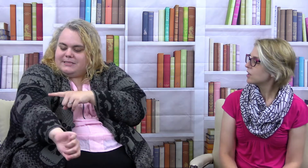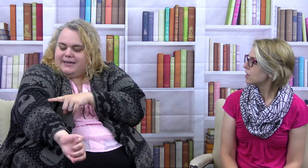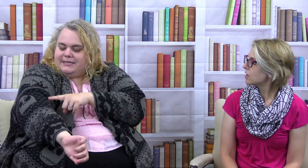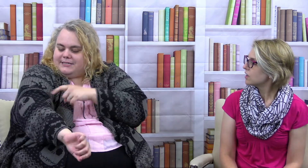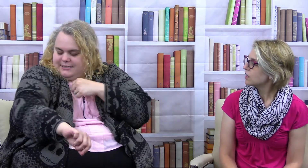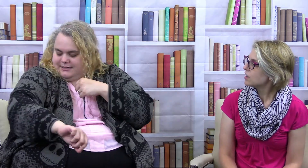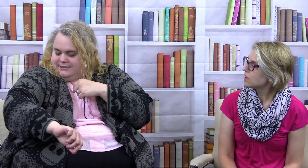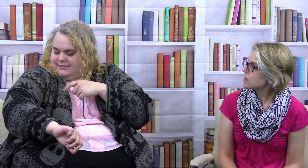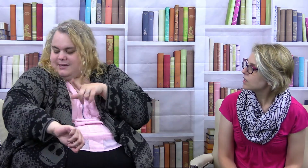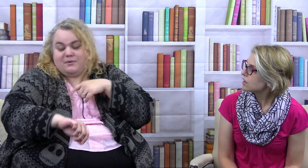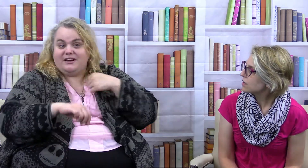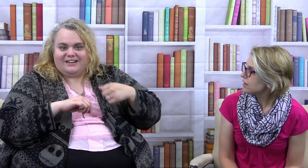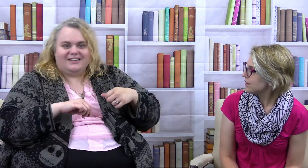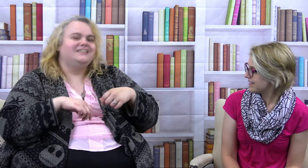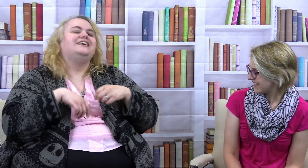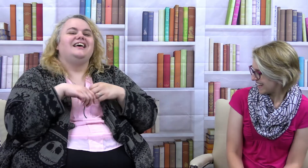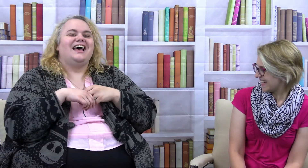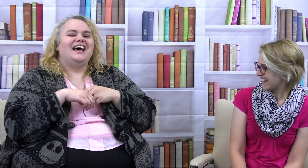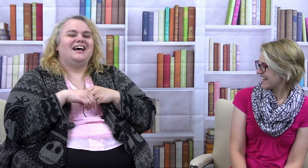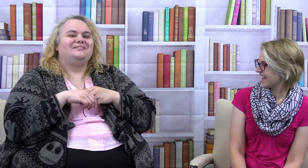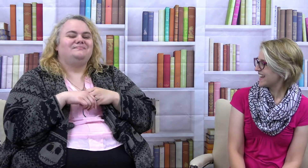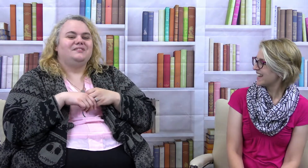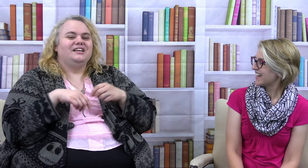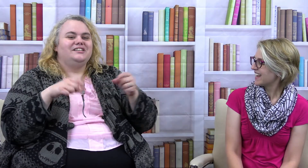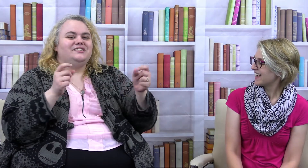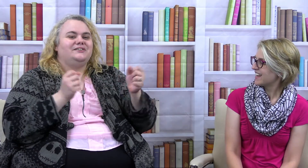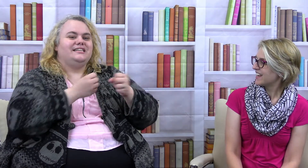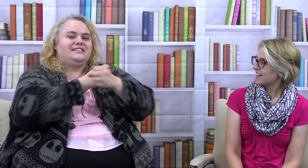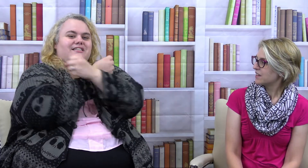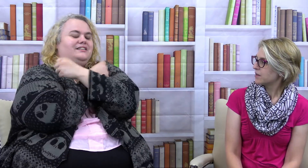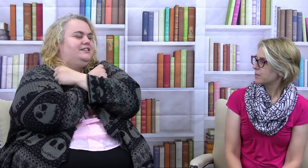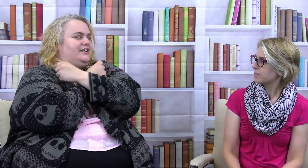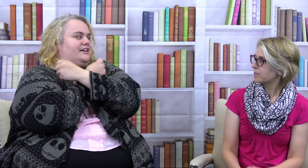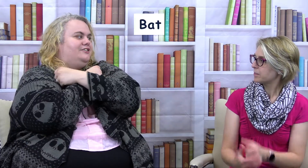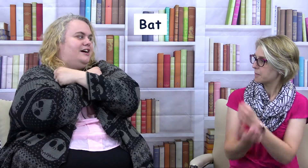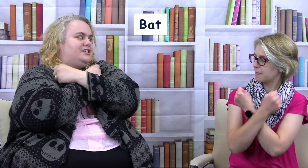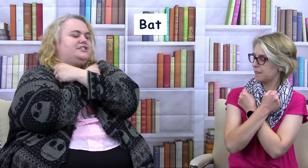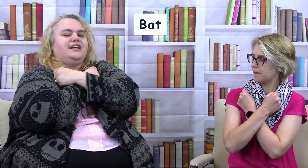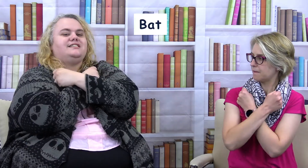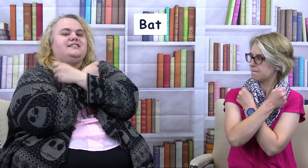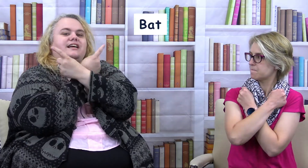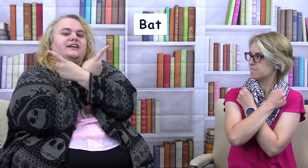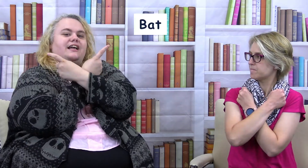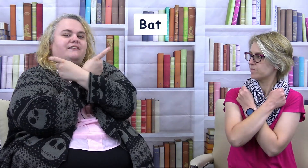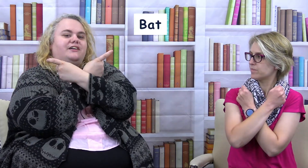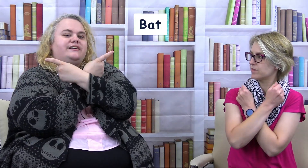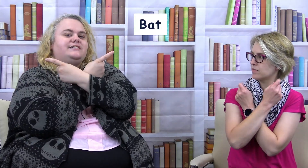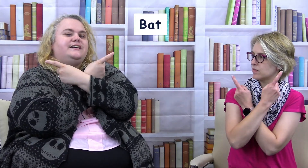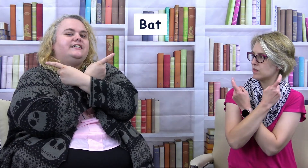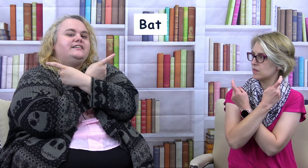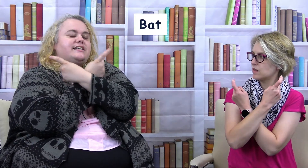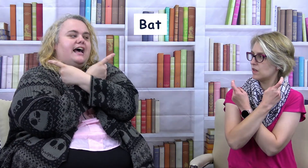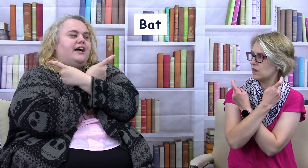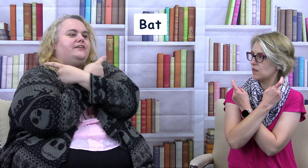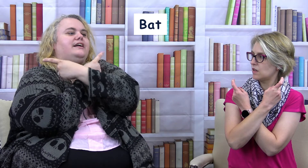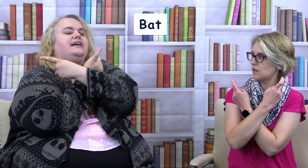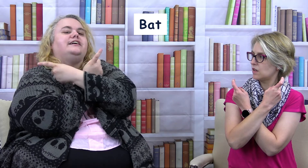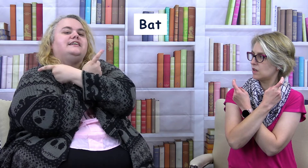sweaters somewhere in there. Um so it's you're gonna cross your chest and you're gonna have your index fingers out and you're gonna